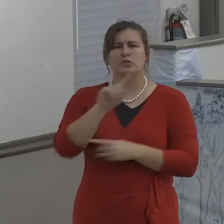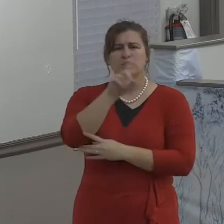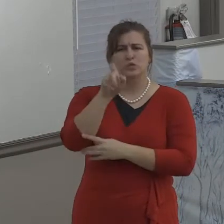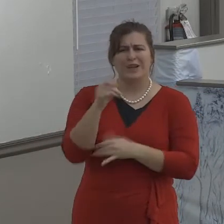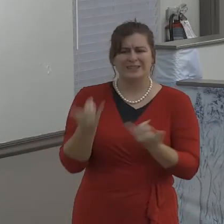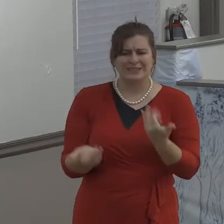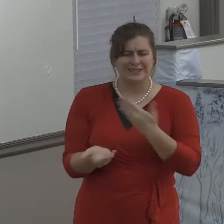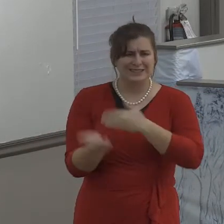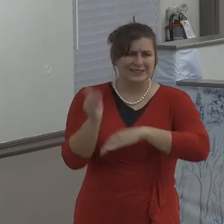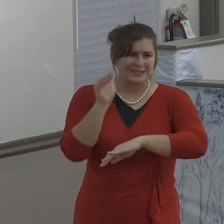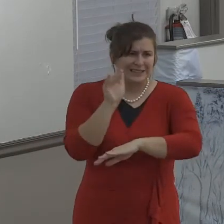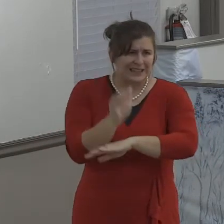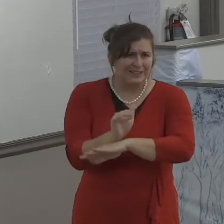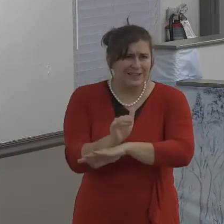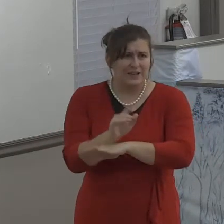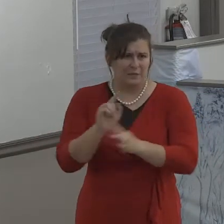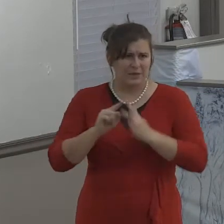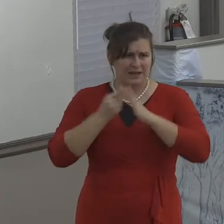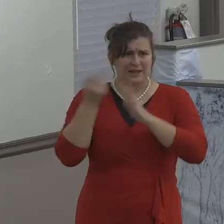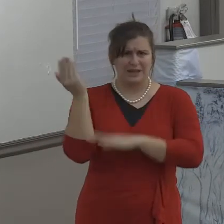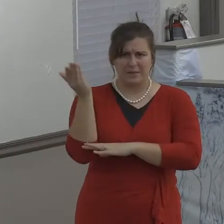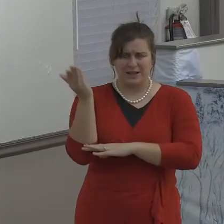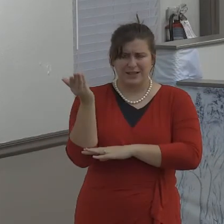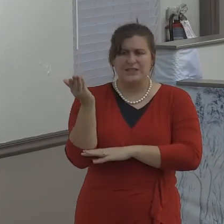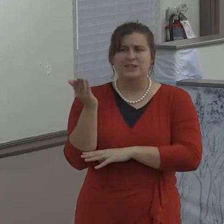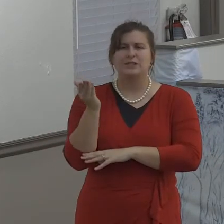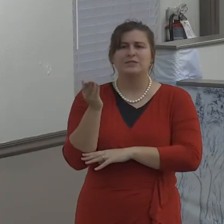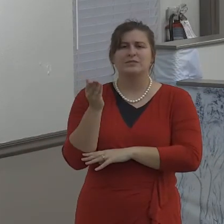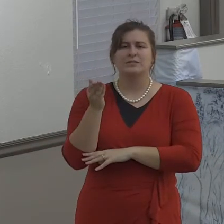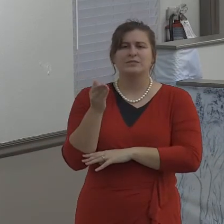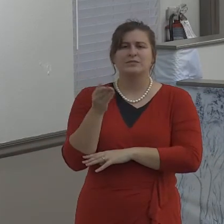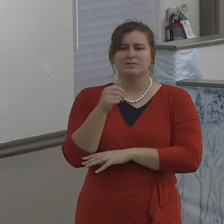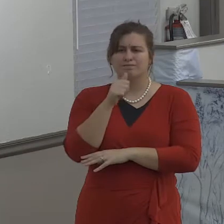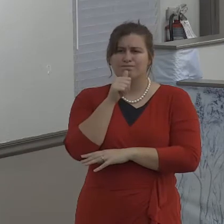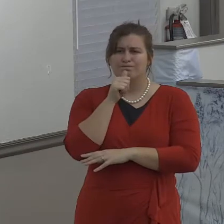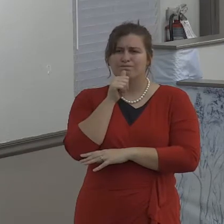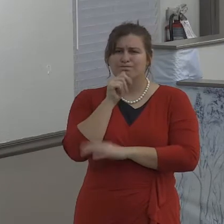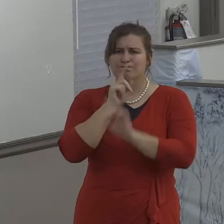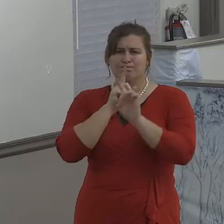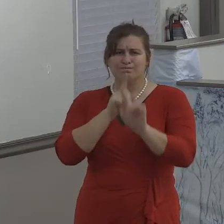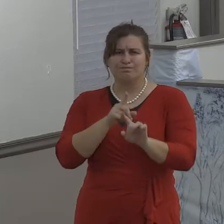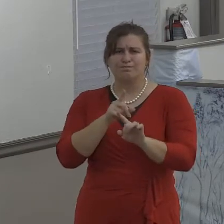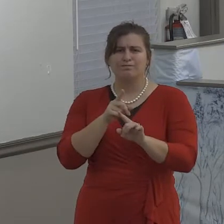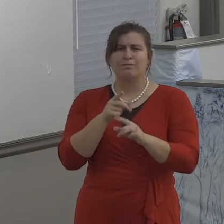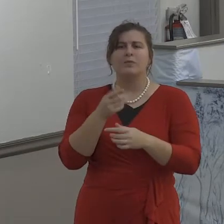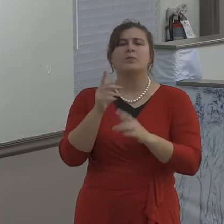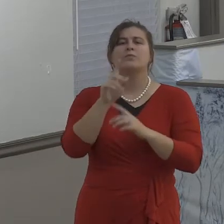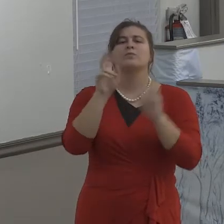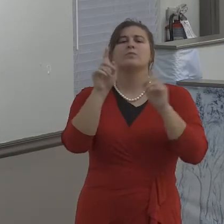And if you come up with the answer, which is the biblical answer, that there is none,